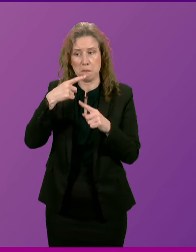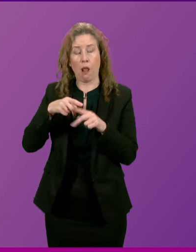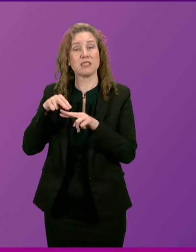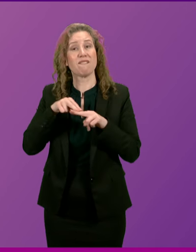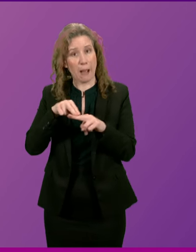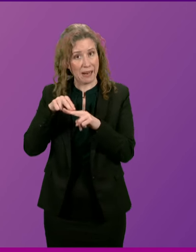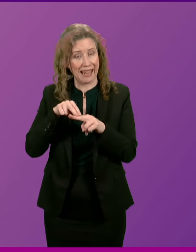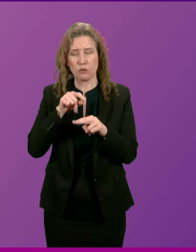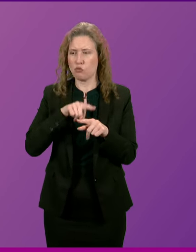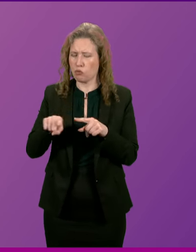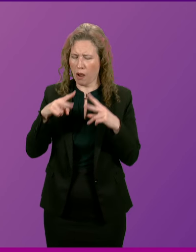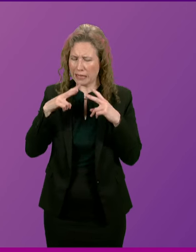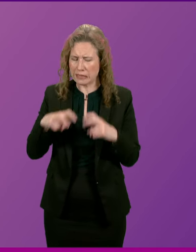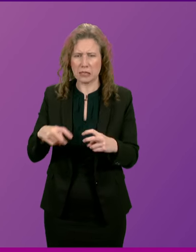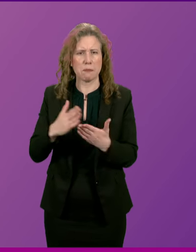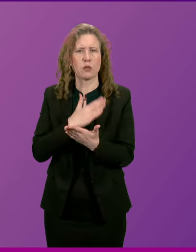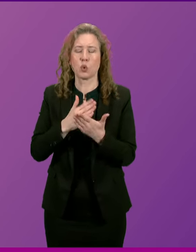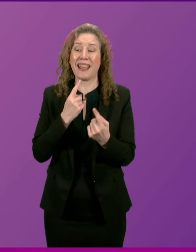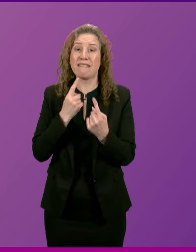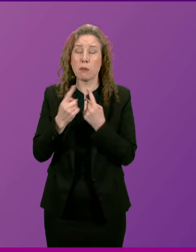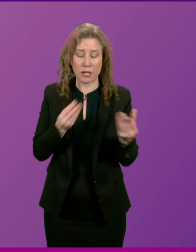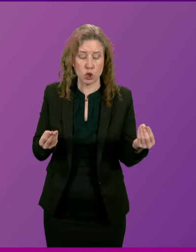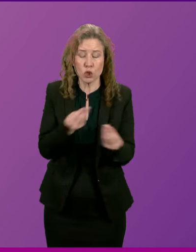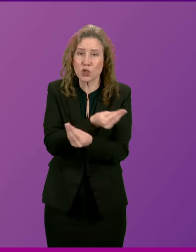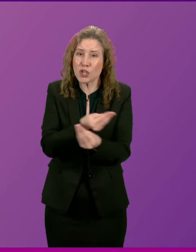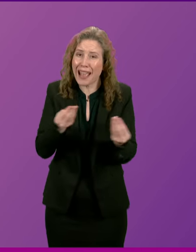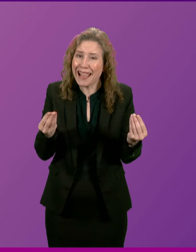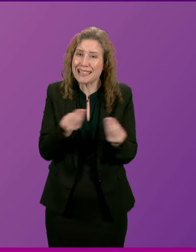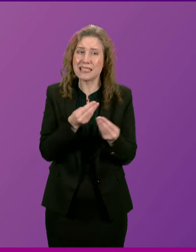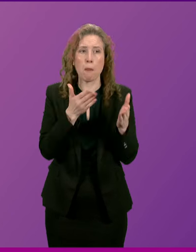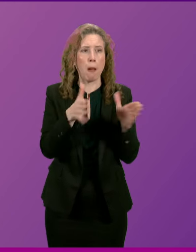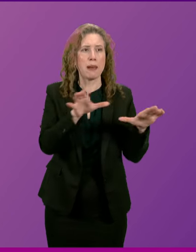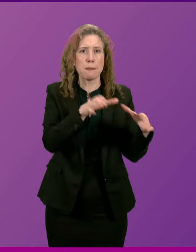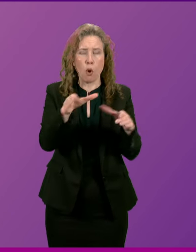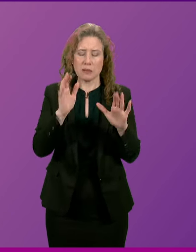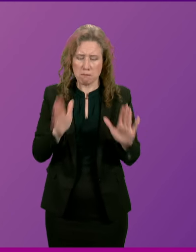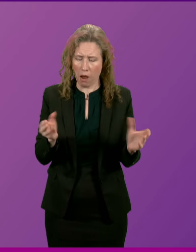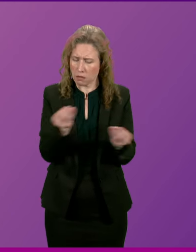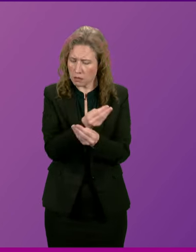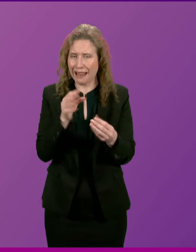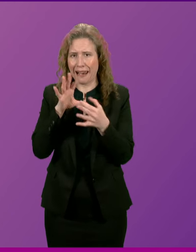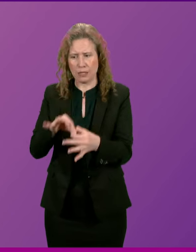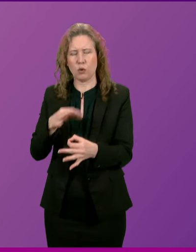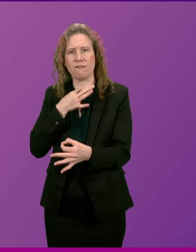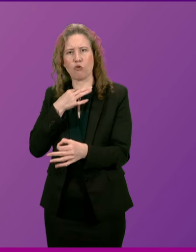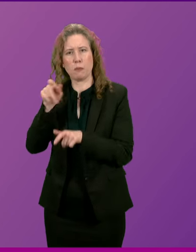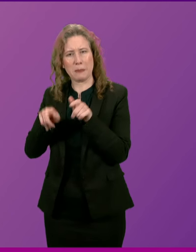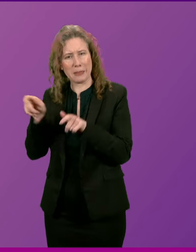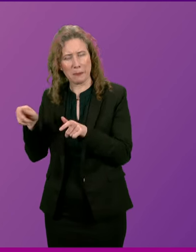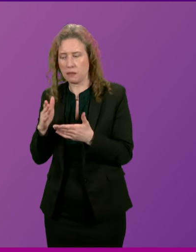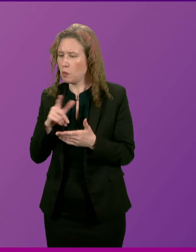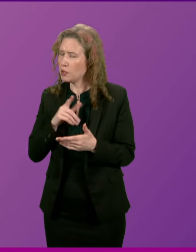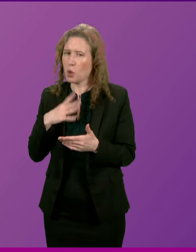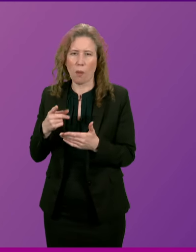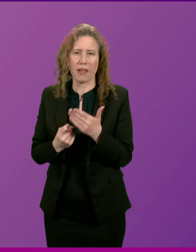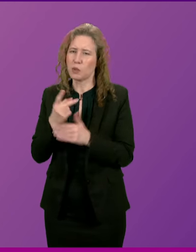to try and find ways to ensure information is shared between public bodies regarding vulnerable individuals so that no